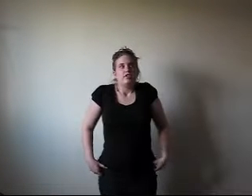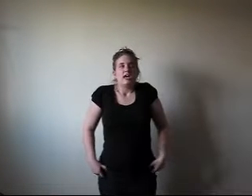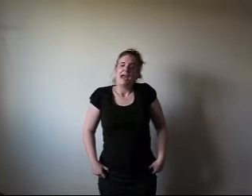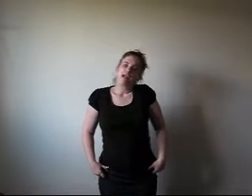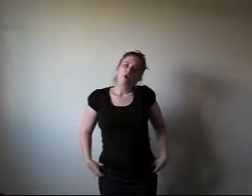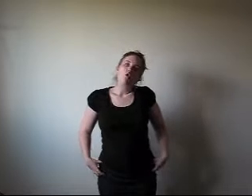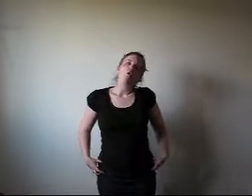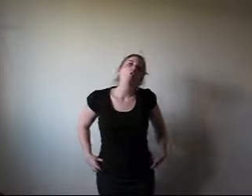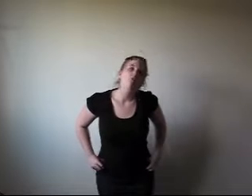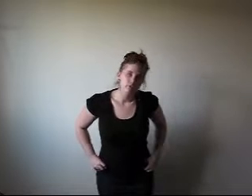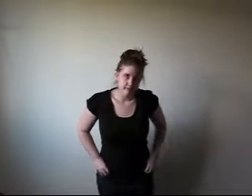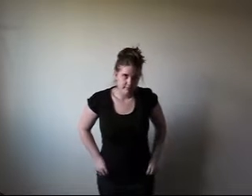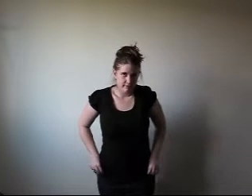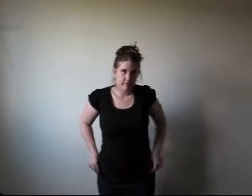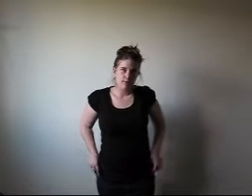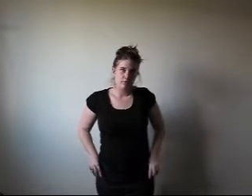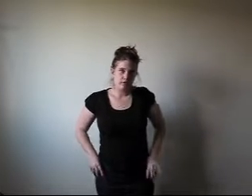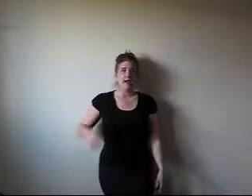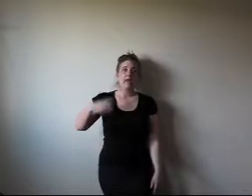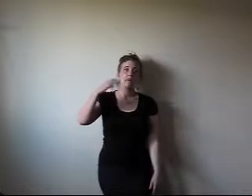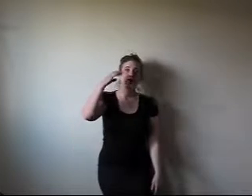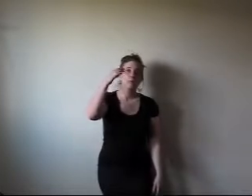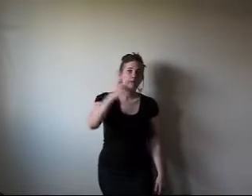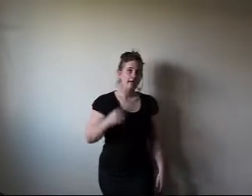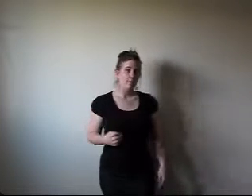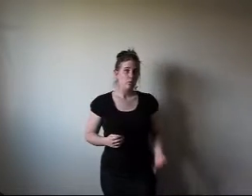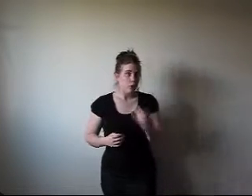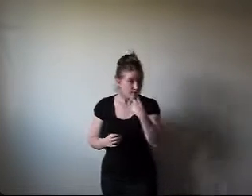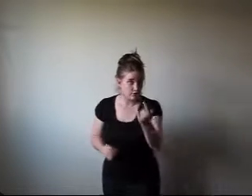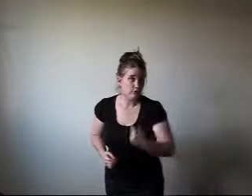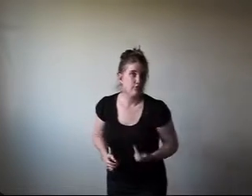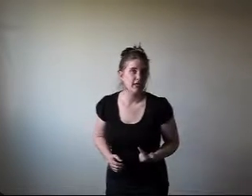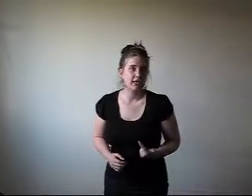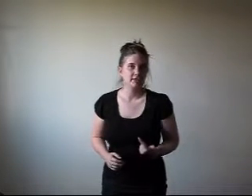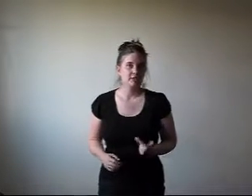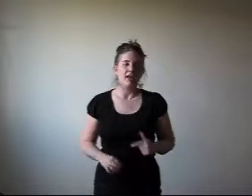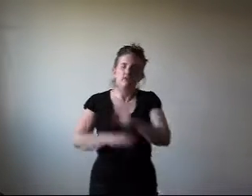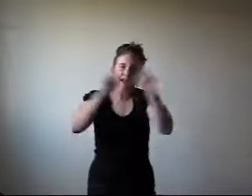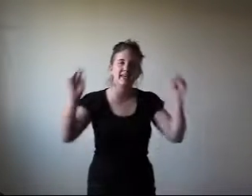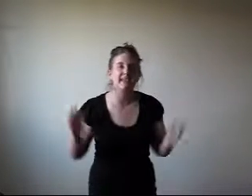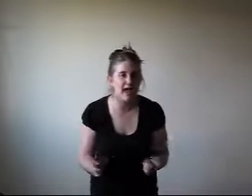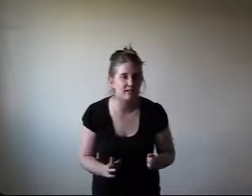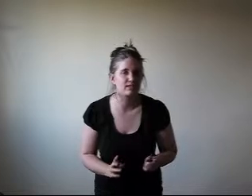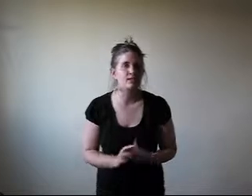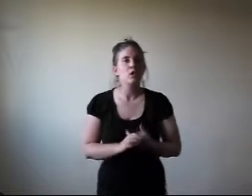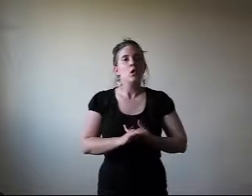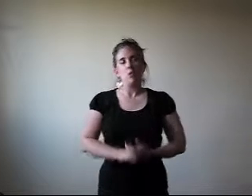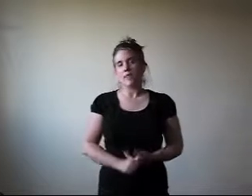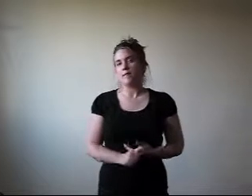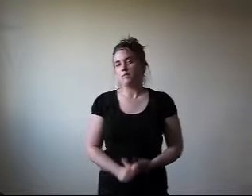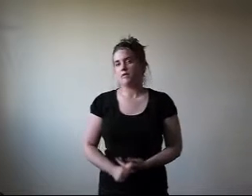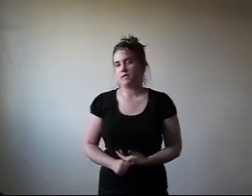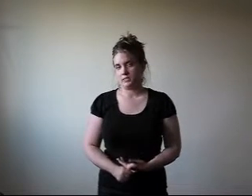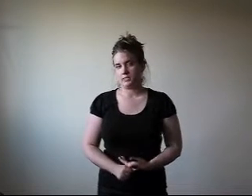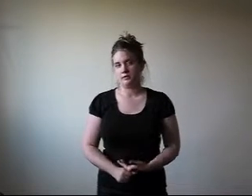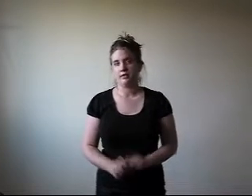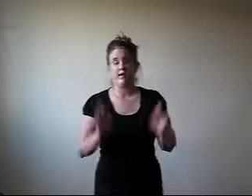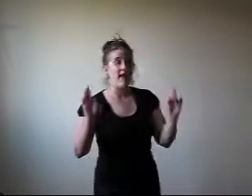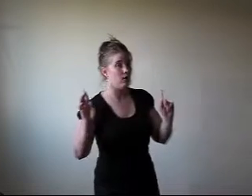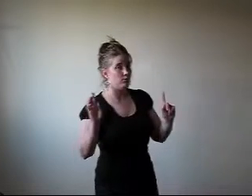take a quote from that movie. And then we will watch your movie and try to guess what that movie is. Now.